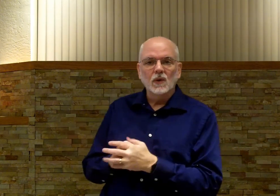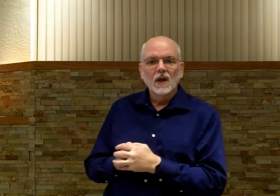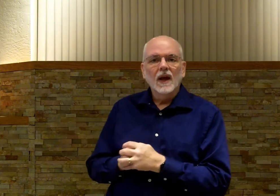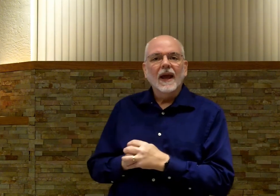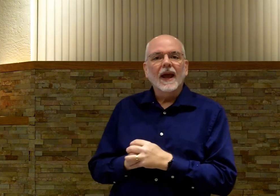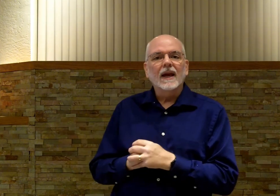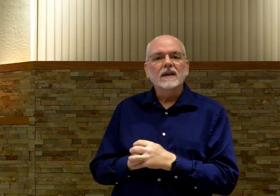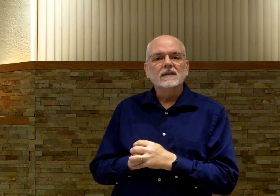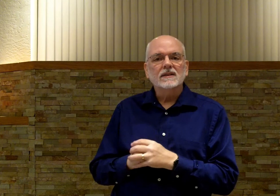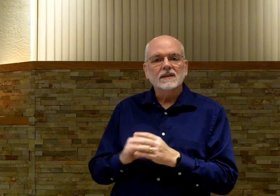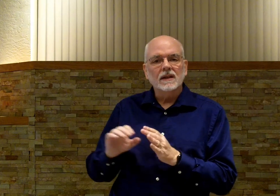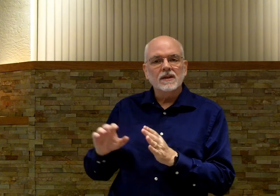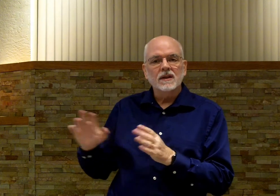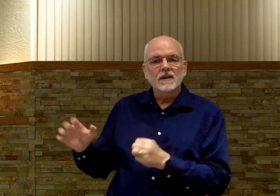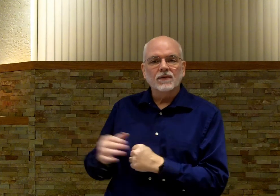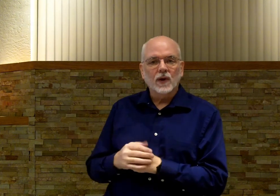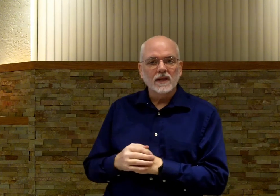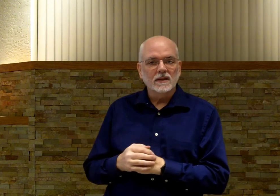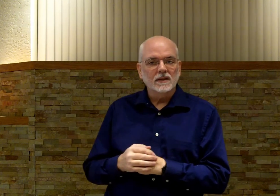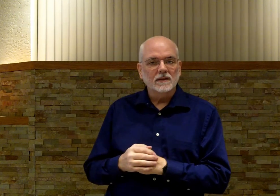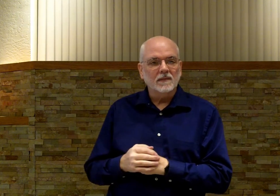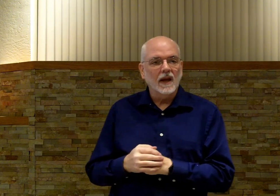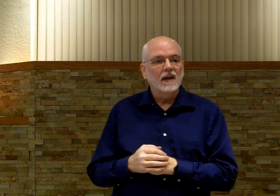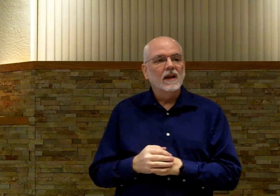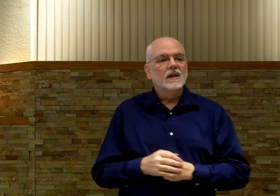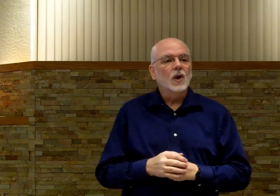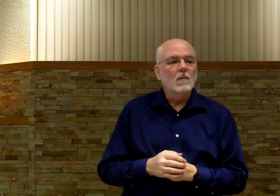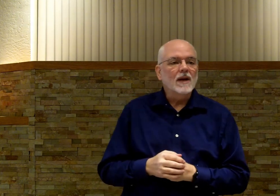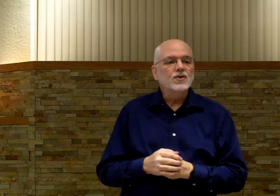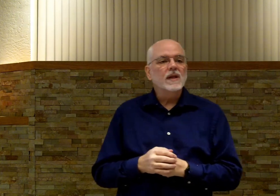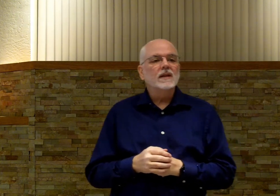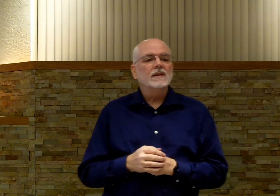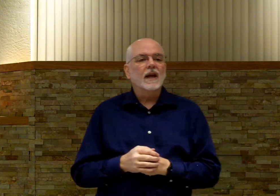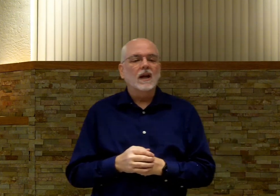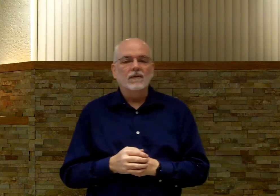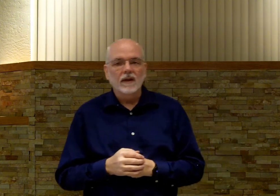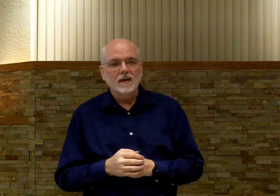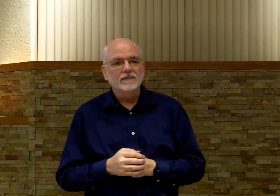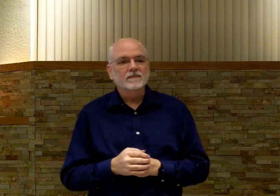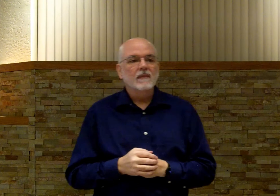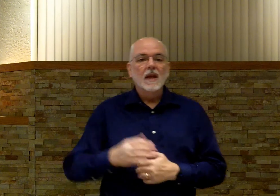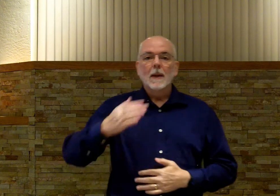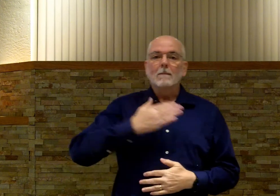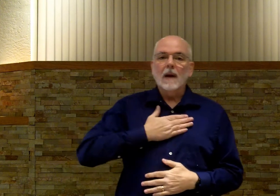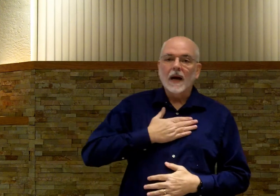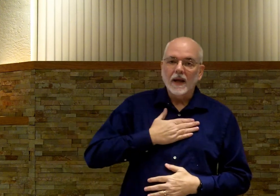as sentences and phrases. Okay? So, My Jesus, I Love Thee. Mine.